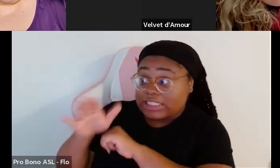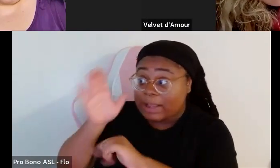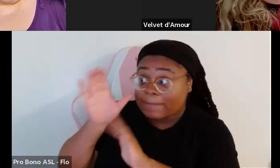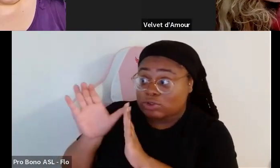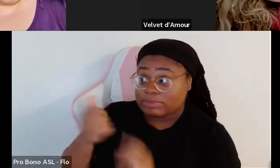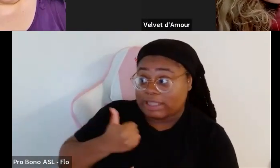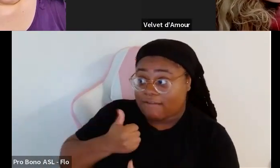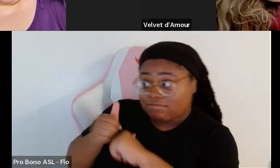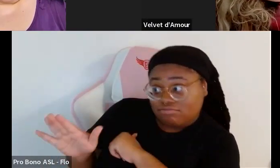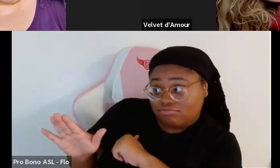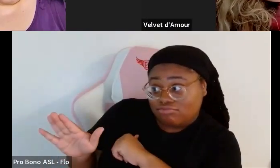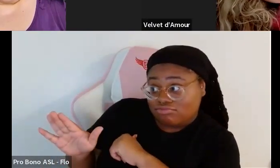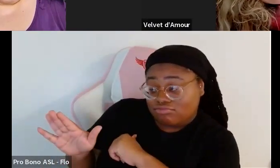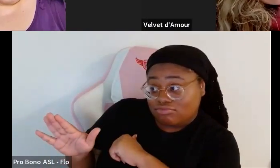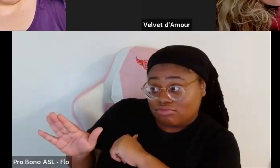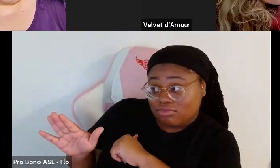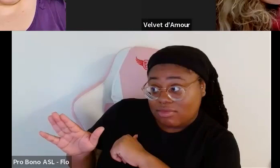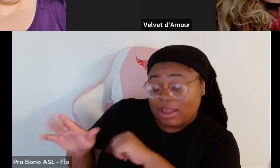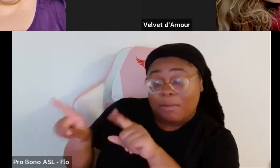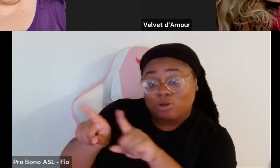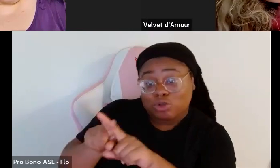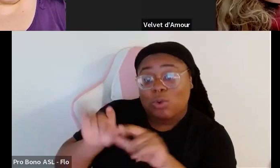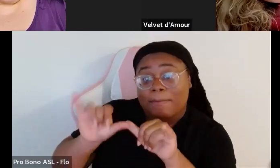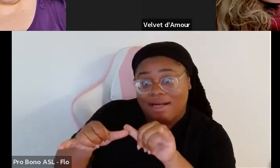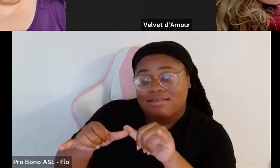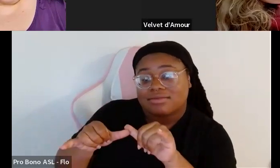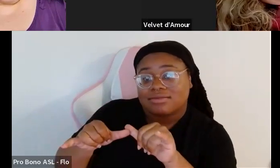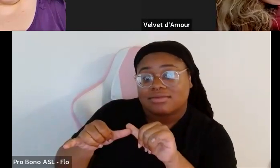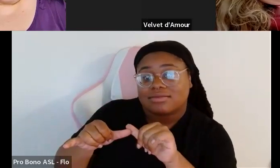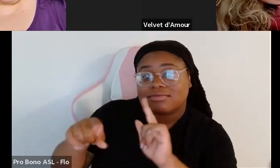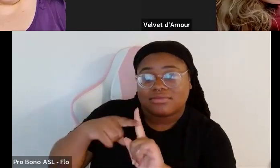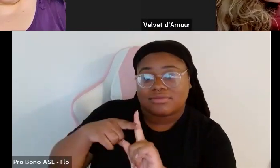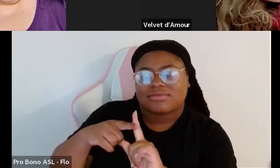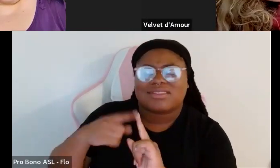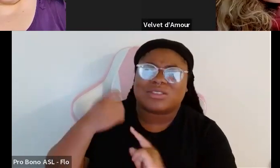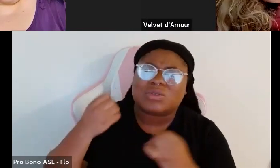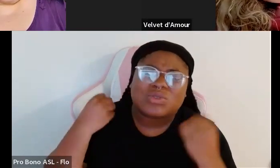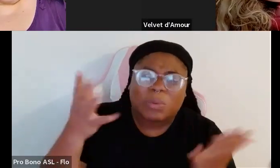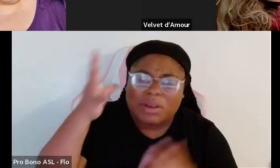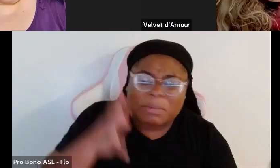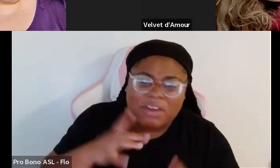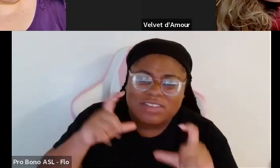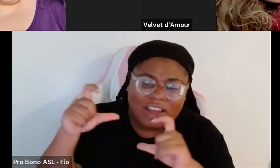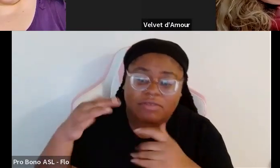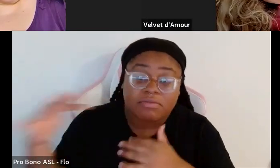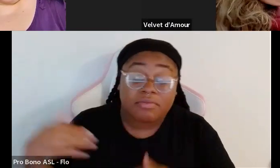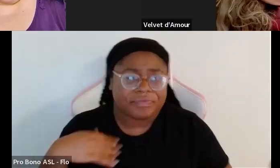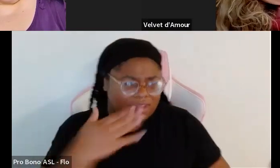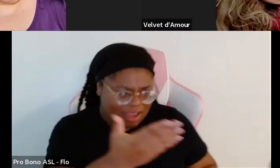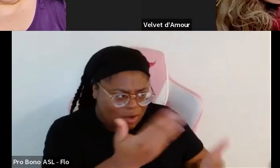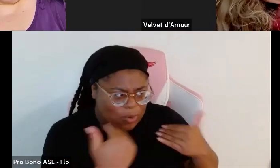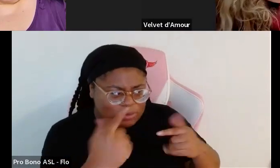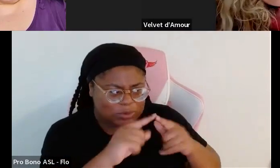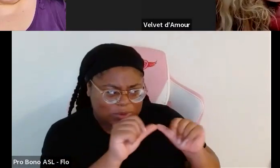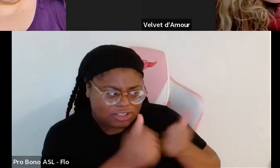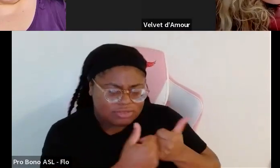myself showing that I was you know a plus size woman as well just because there are so many male photographers etc and they said well could you come into the